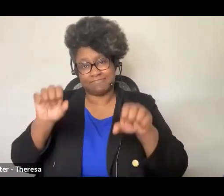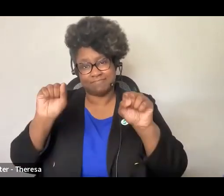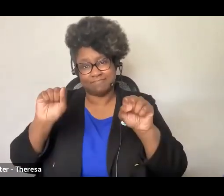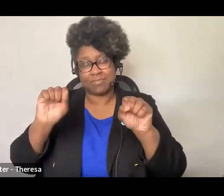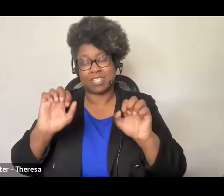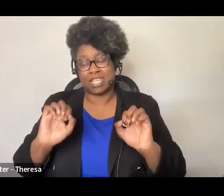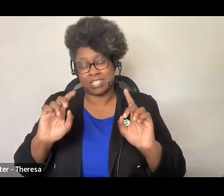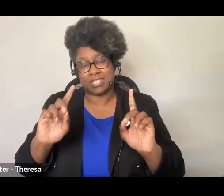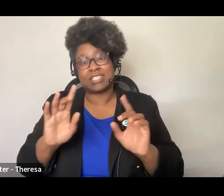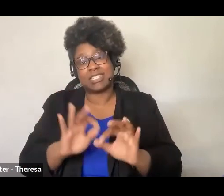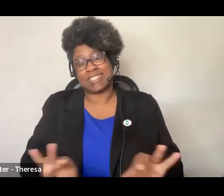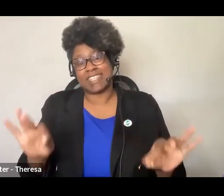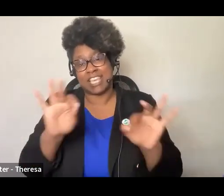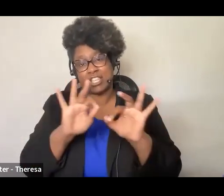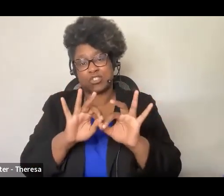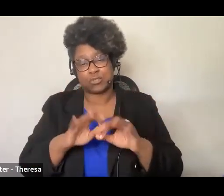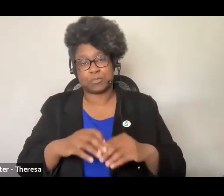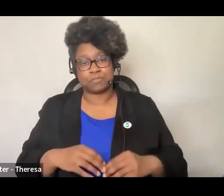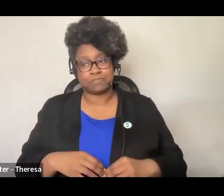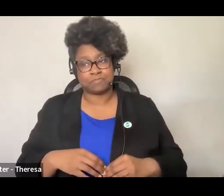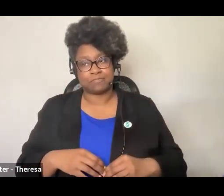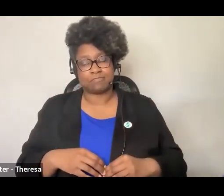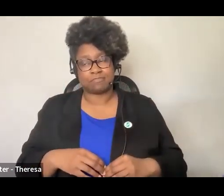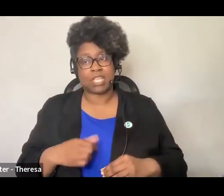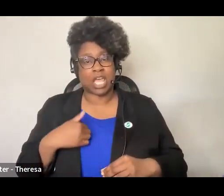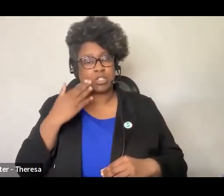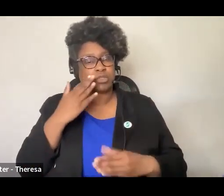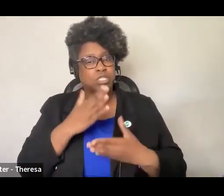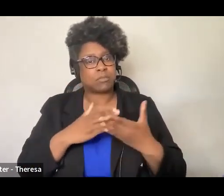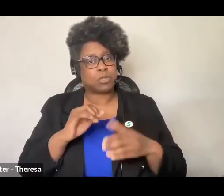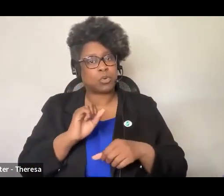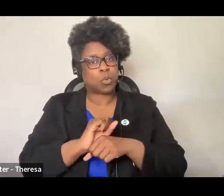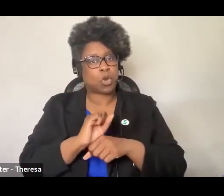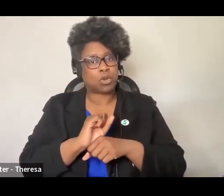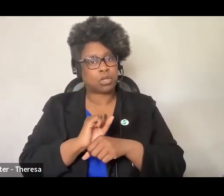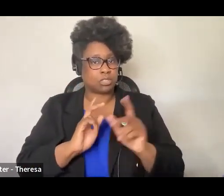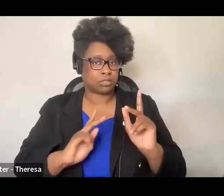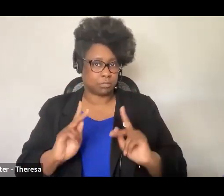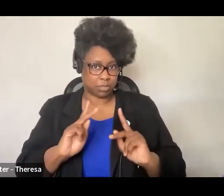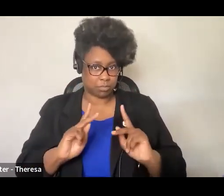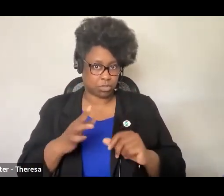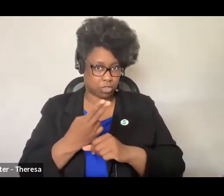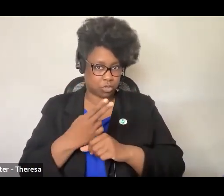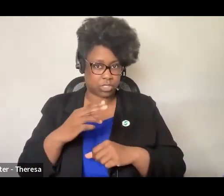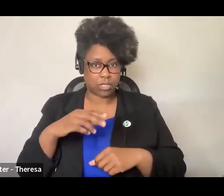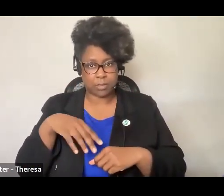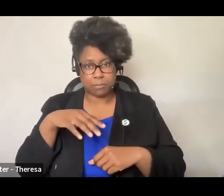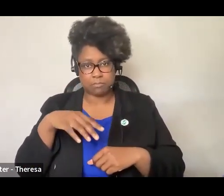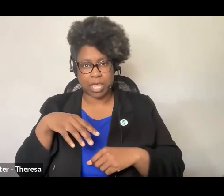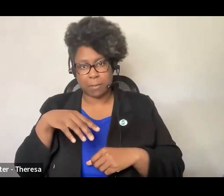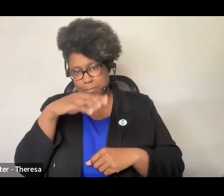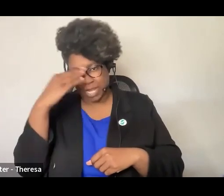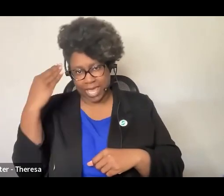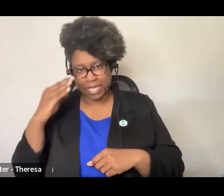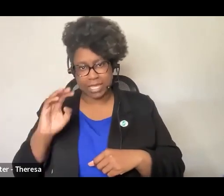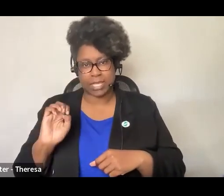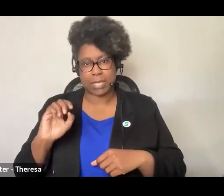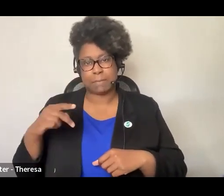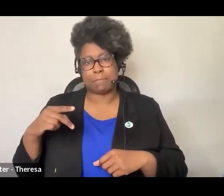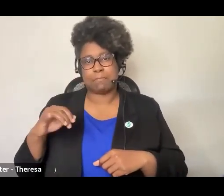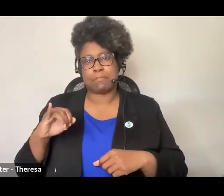element I can imagine you know and I do know some of the work that people do using black epistemological frameworks that